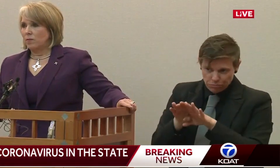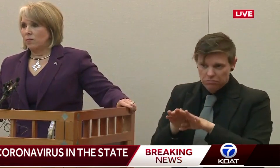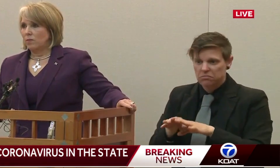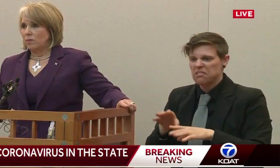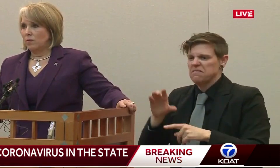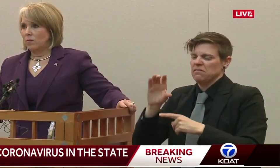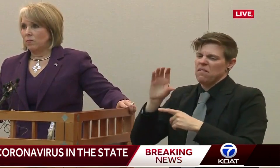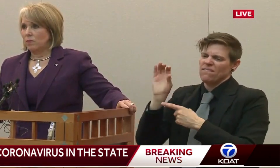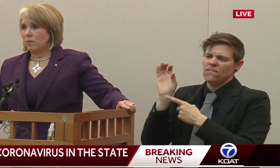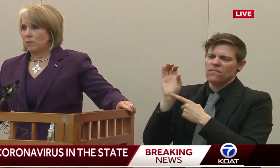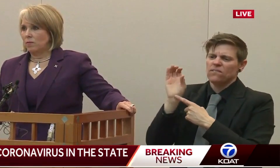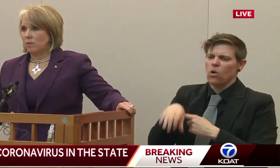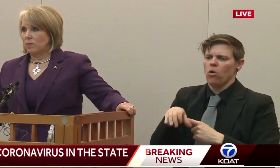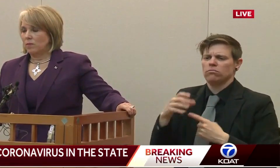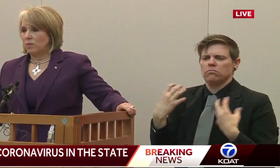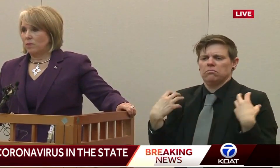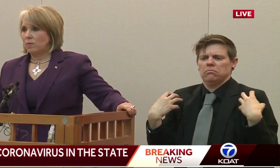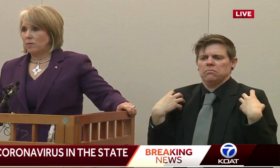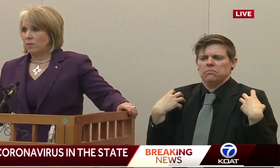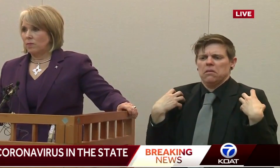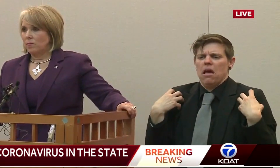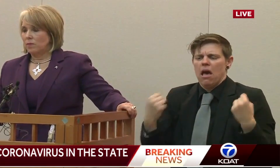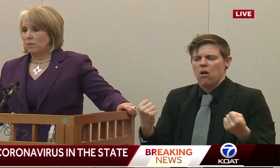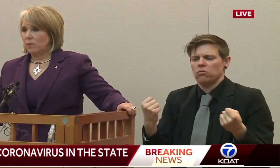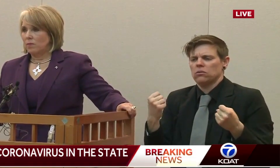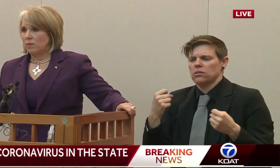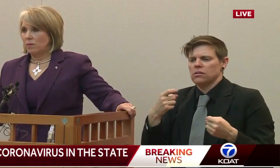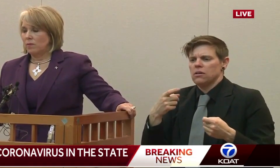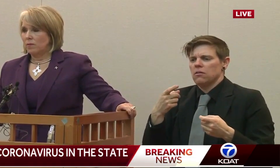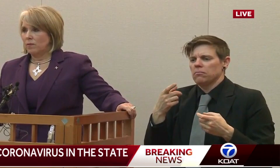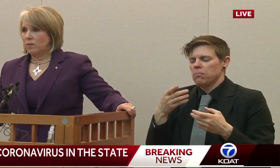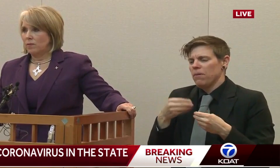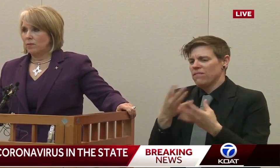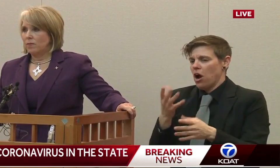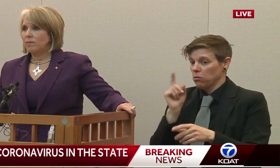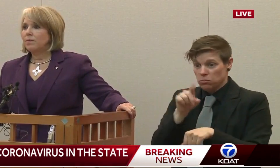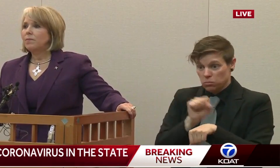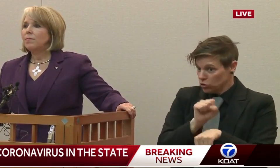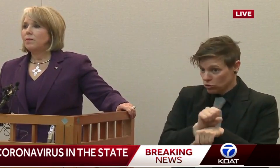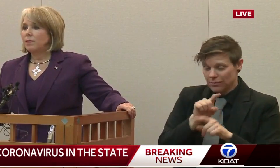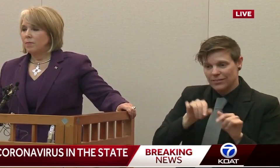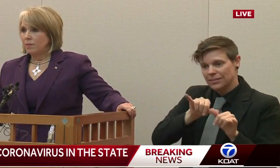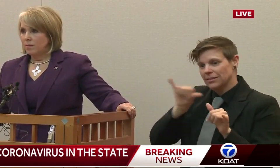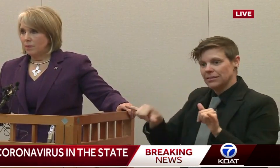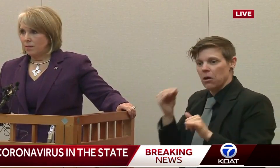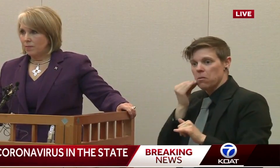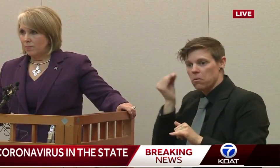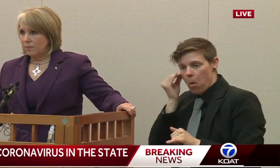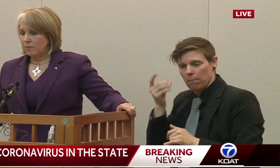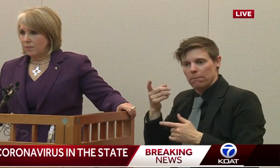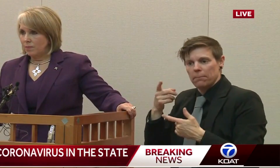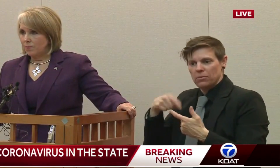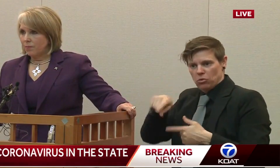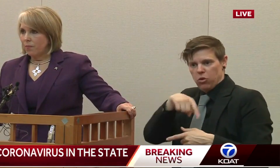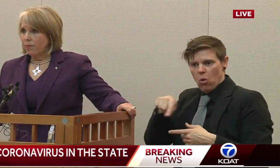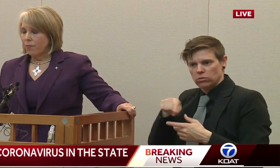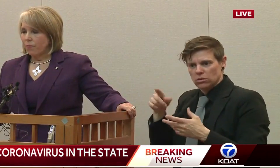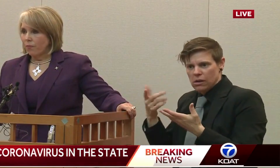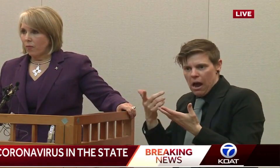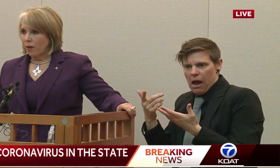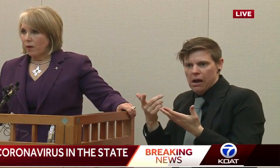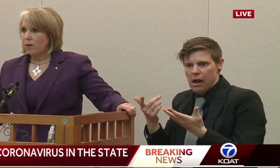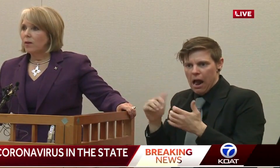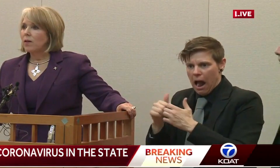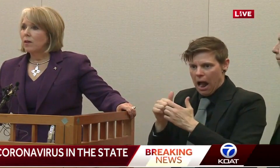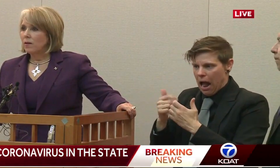providers to stay home and take care of their kids or something, does that at all affect the healthcare system capacity to serve people? Is that